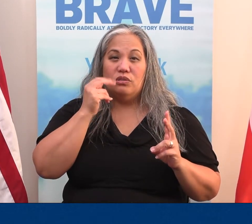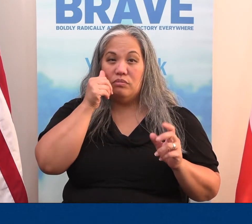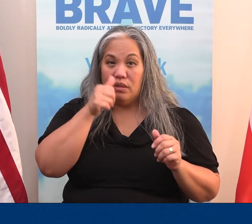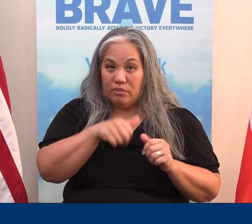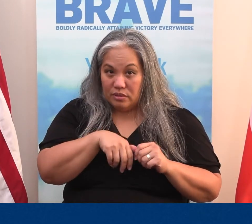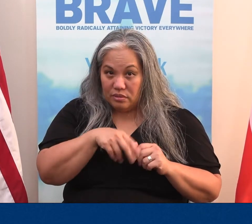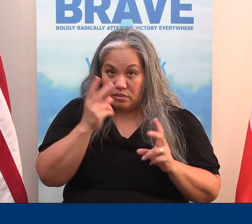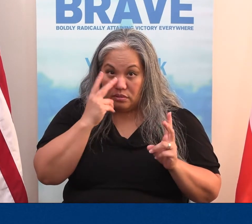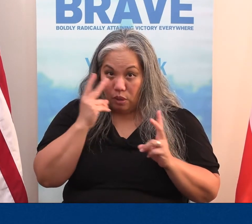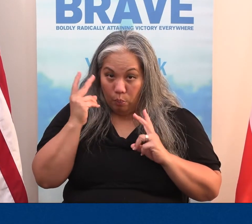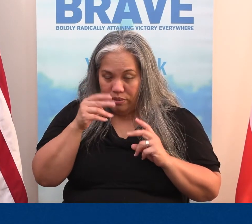babies?